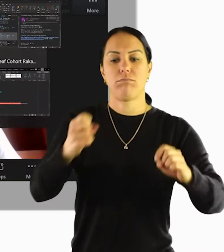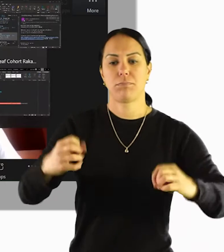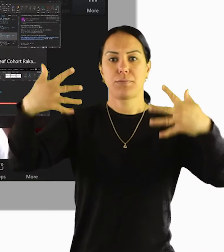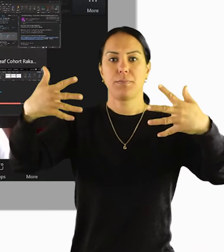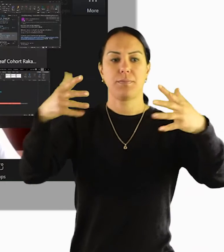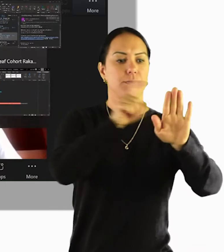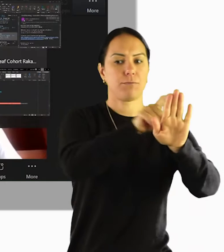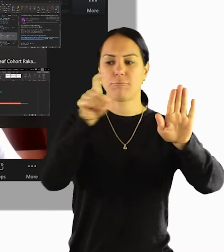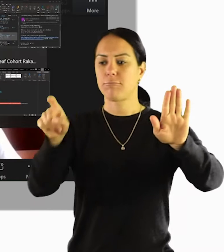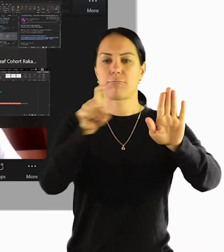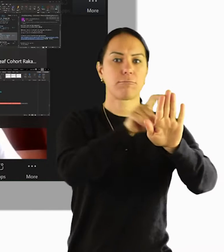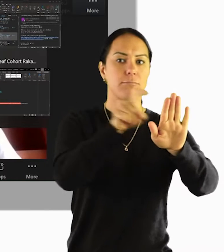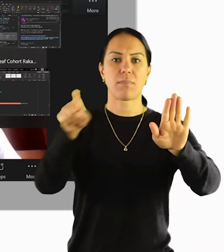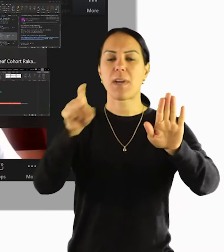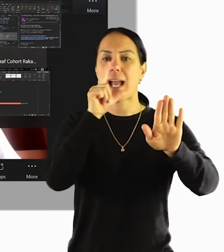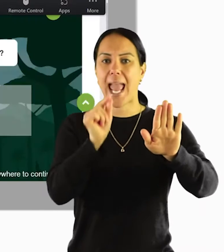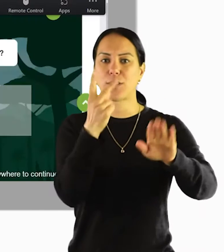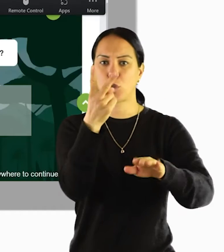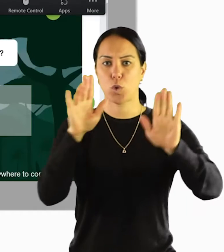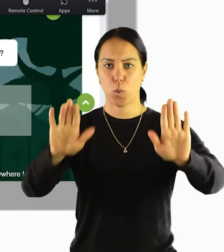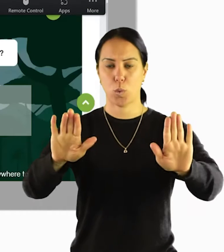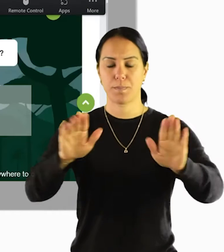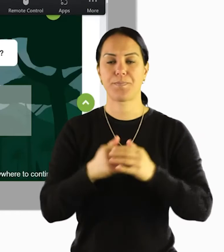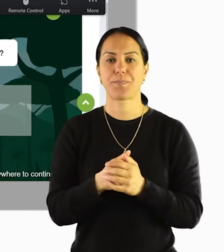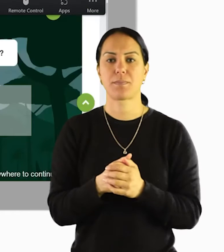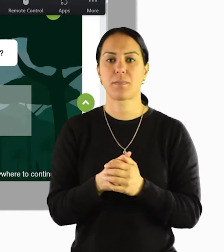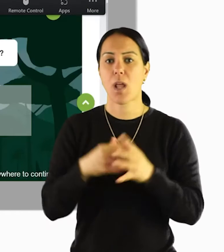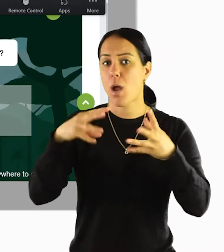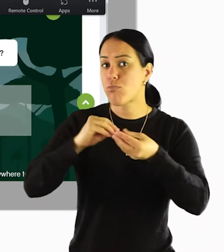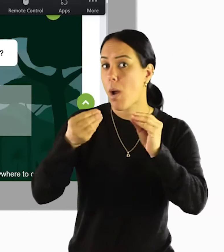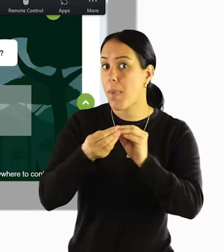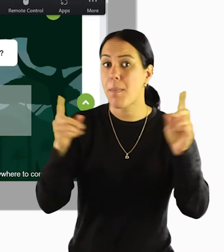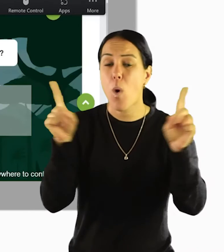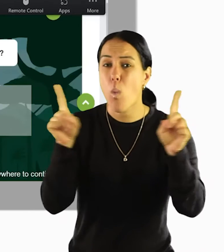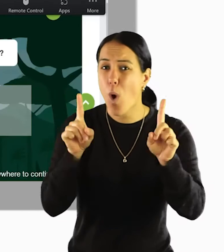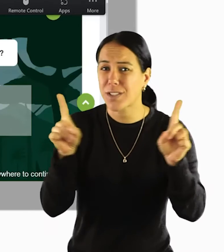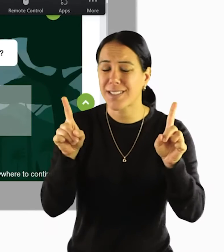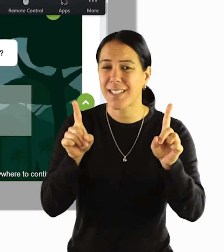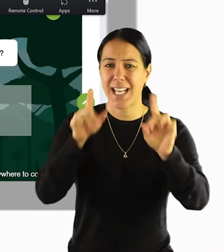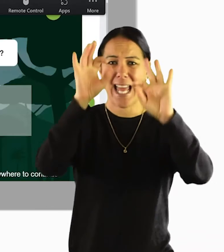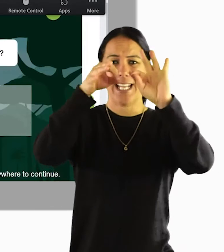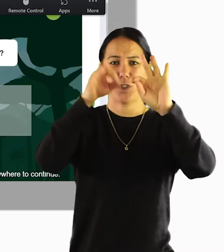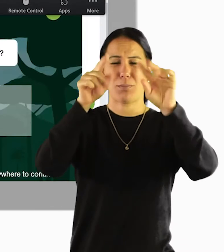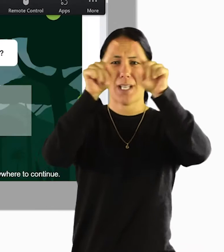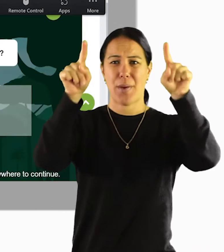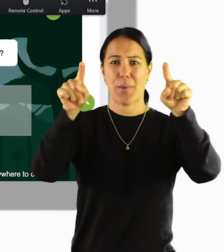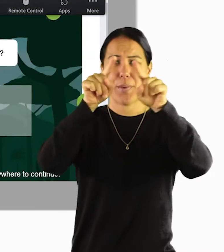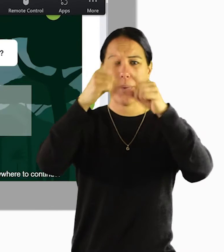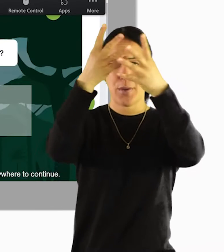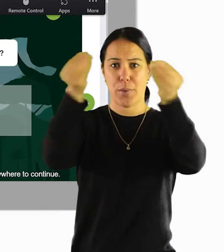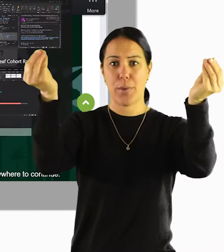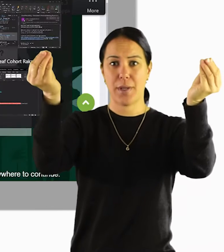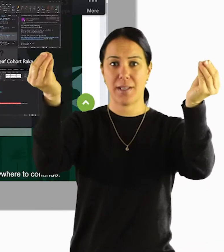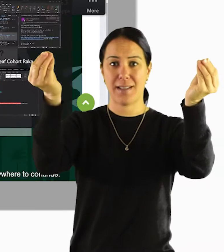bring up what screens you want to move to and you can flick to that. The only problem in doing that is you lose the interpreter.